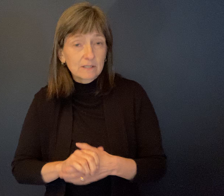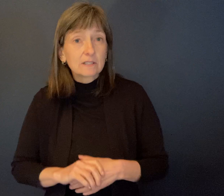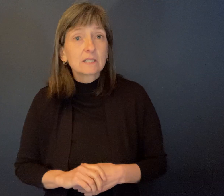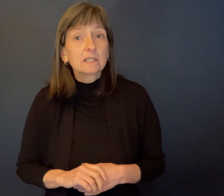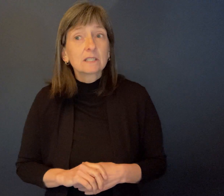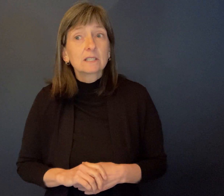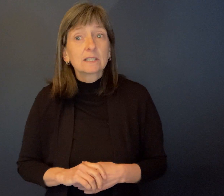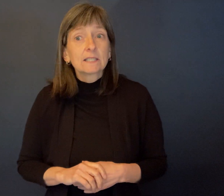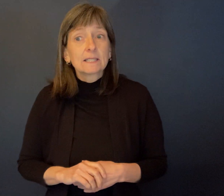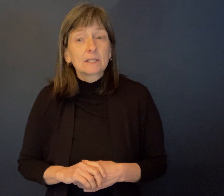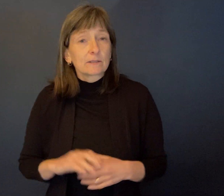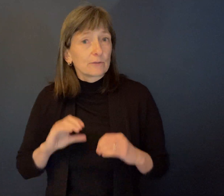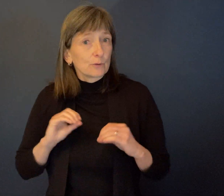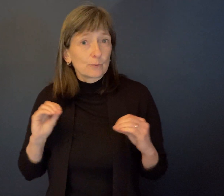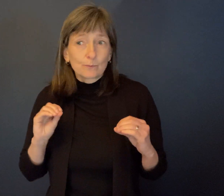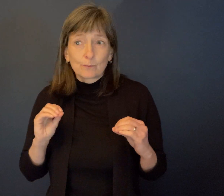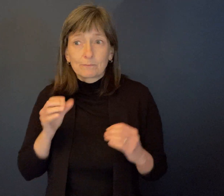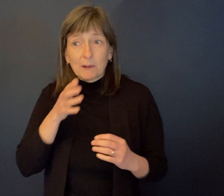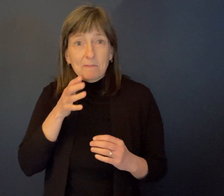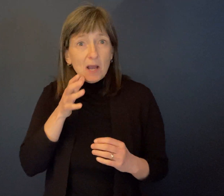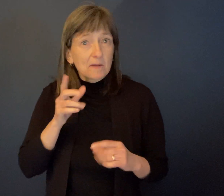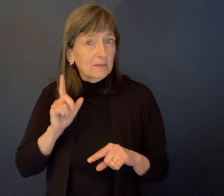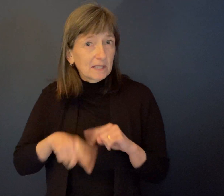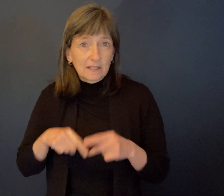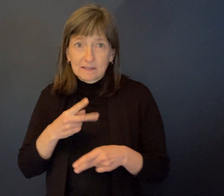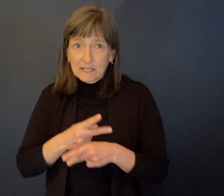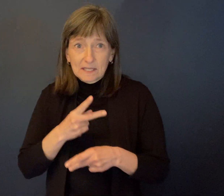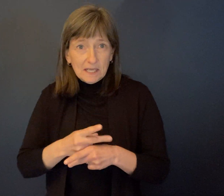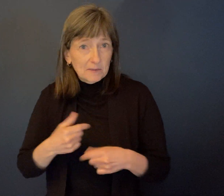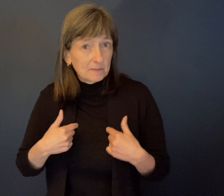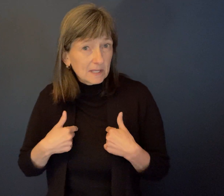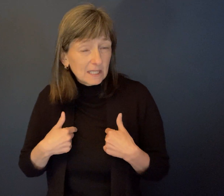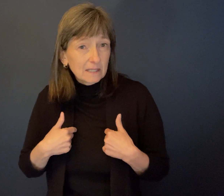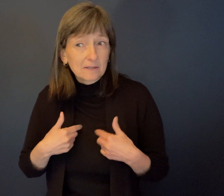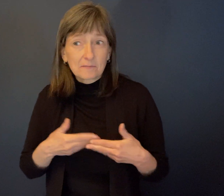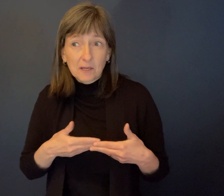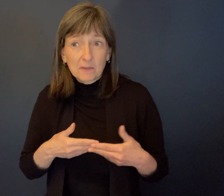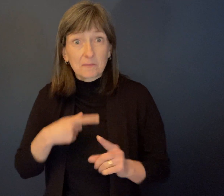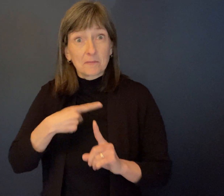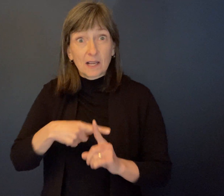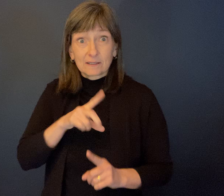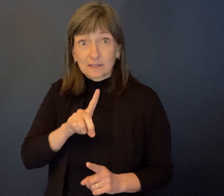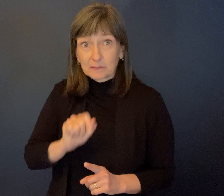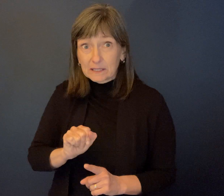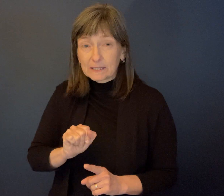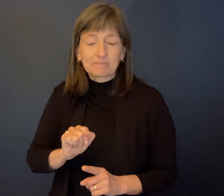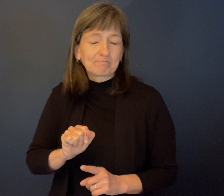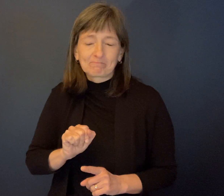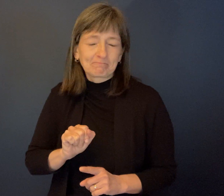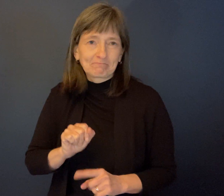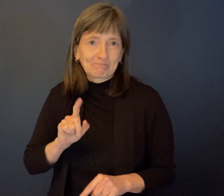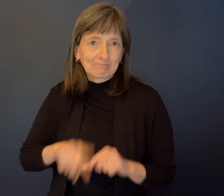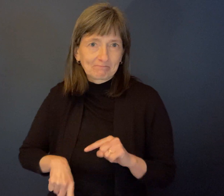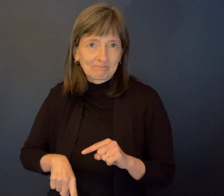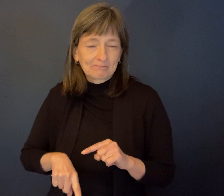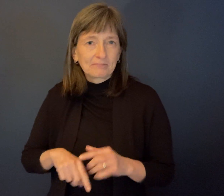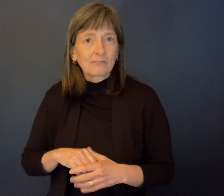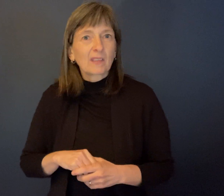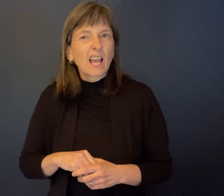the resources nor the capacity to take care of an infant born with a disability. So I ended up in the court system. I became what they call the ward of the court